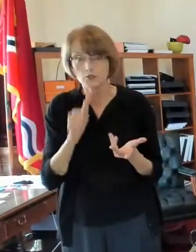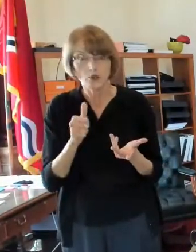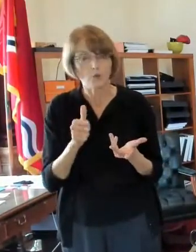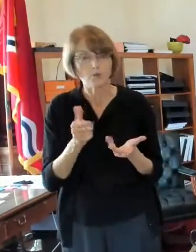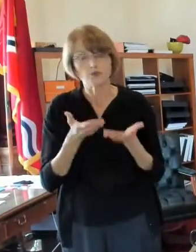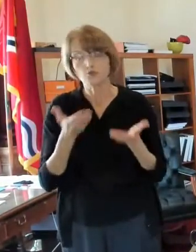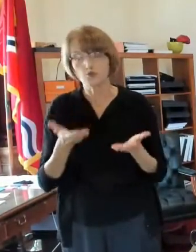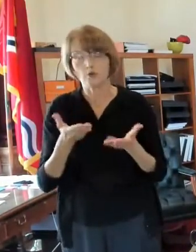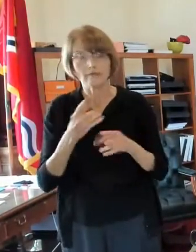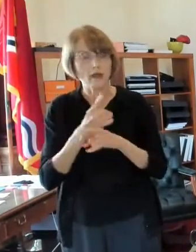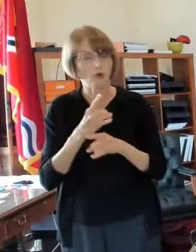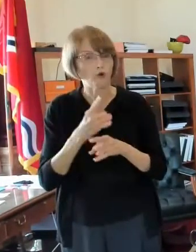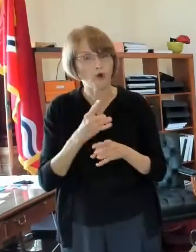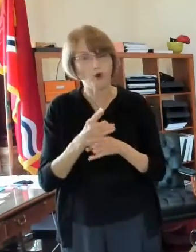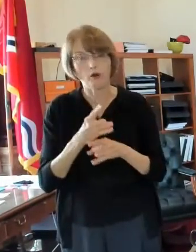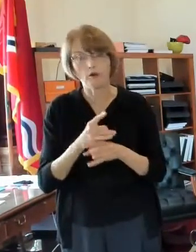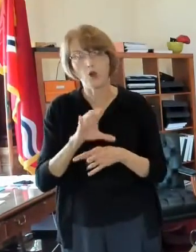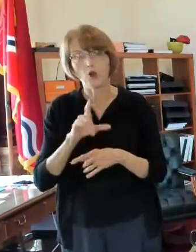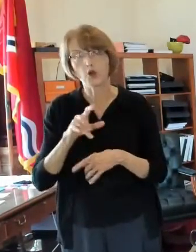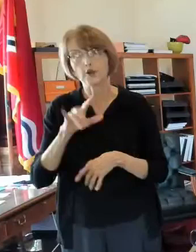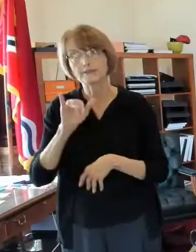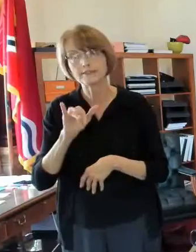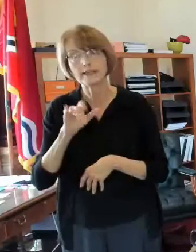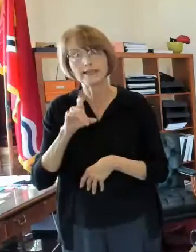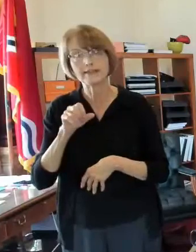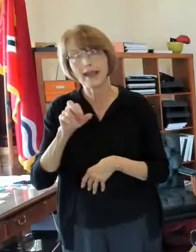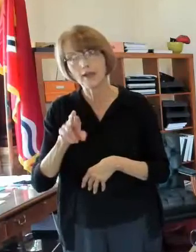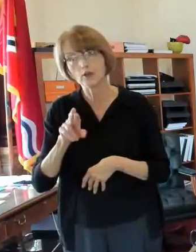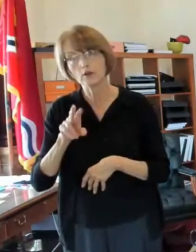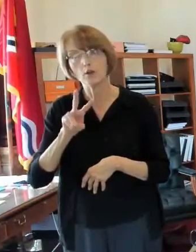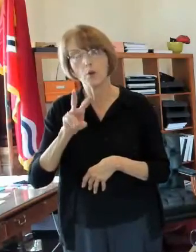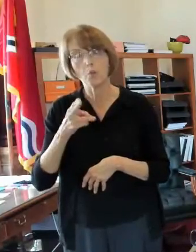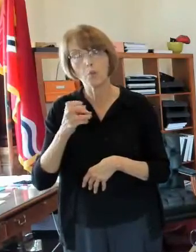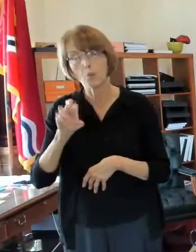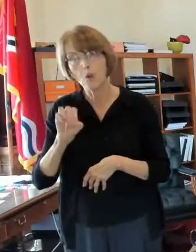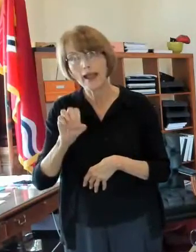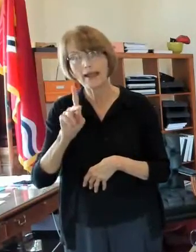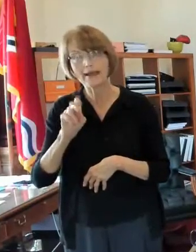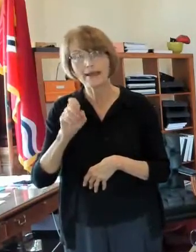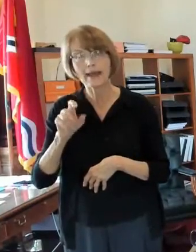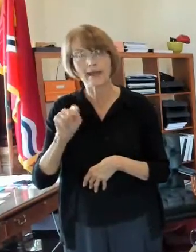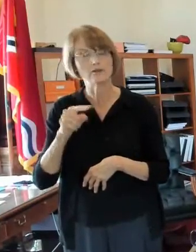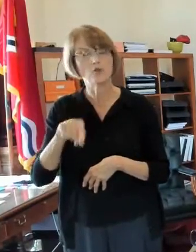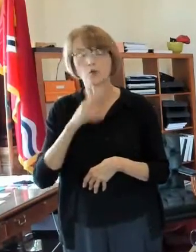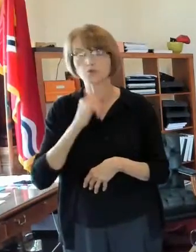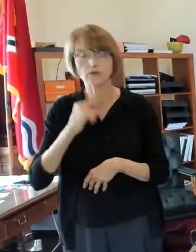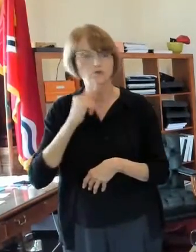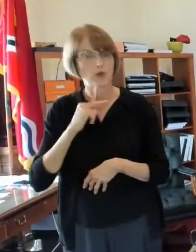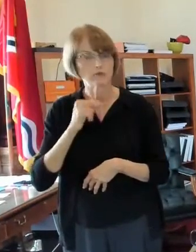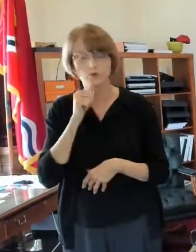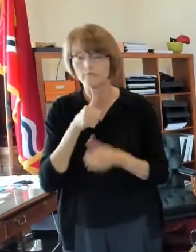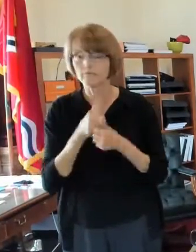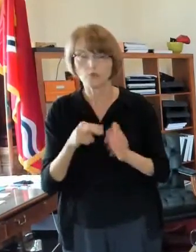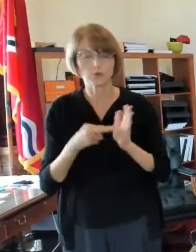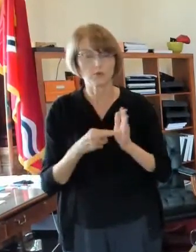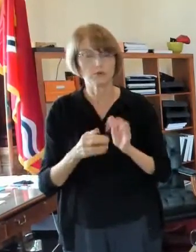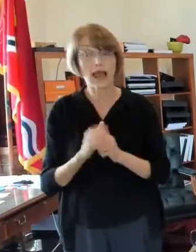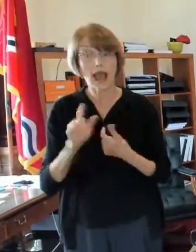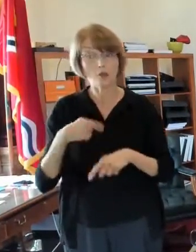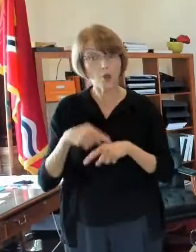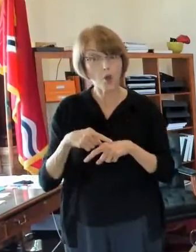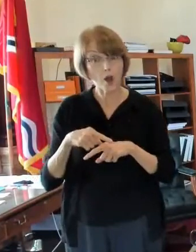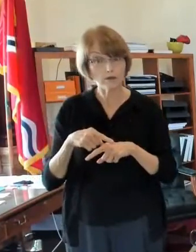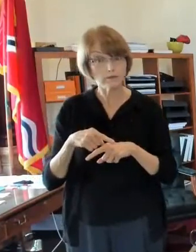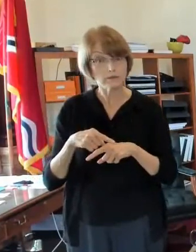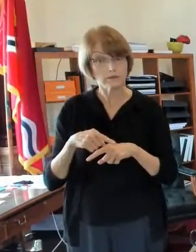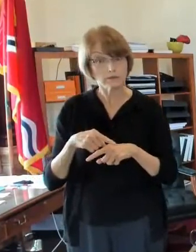diner white knight that does not apply to those places so and what was the second oh how long is this going to last